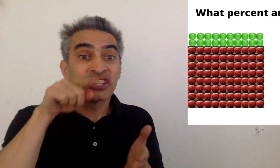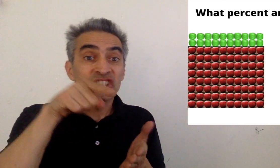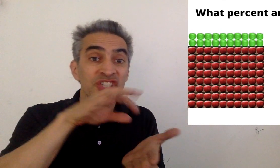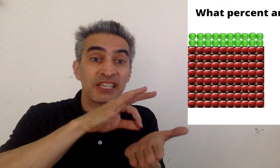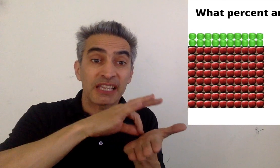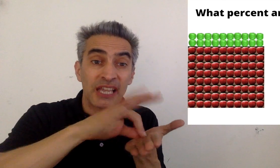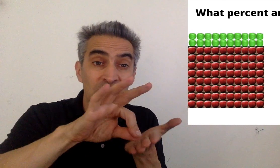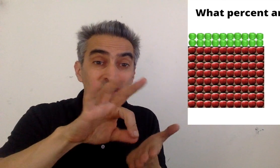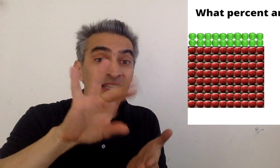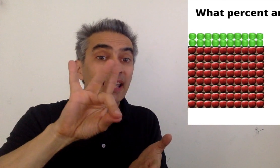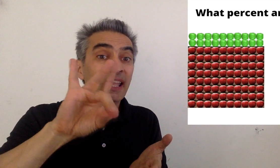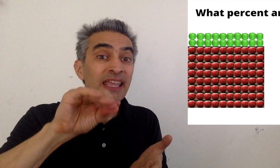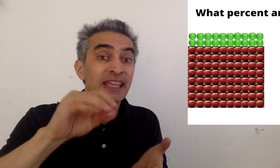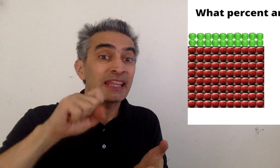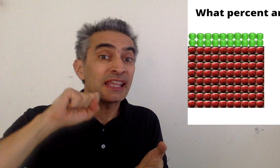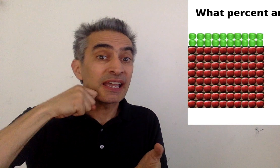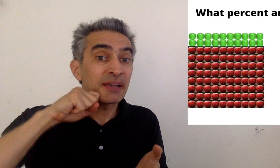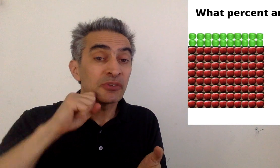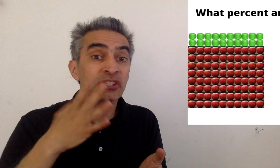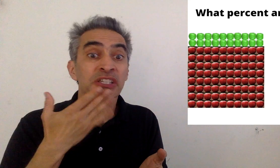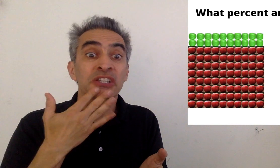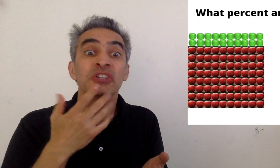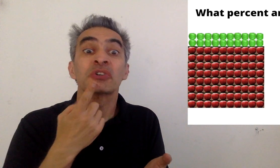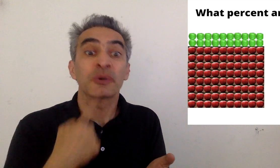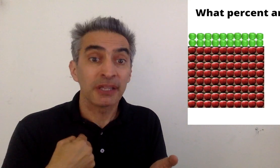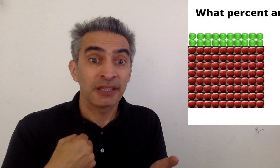She counted 80 apples that were red.